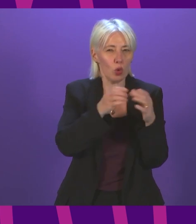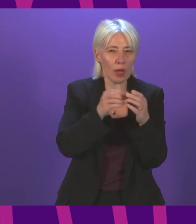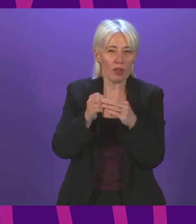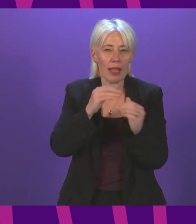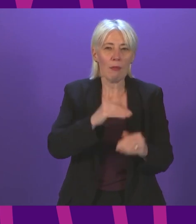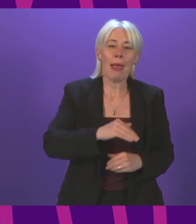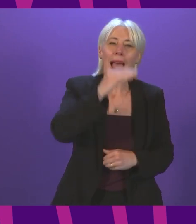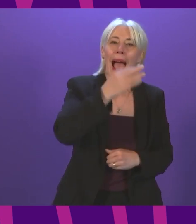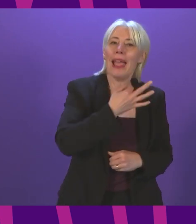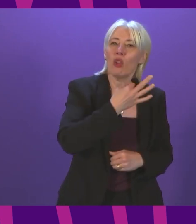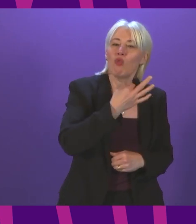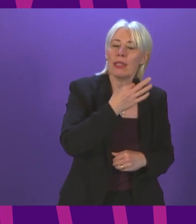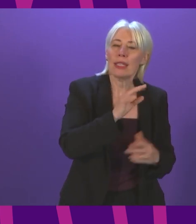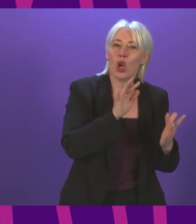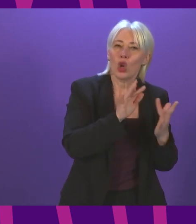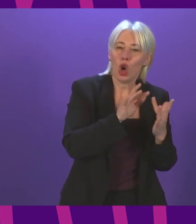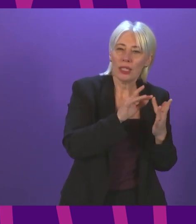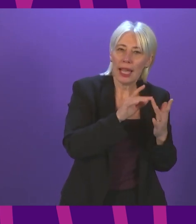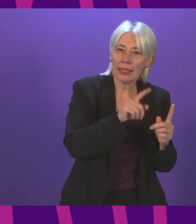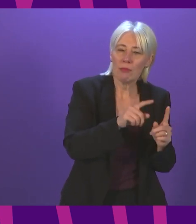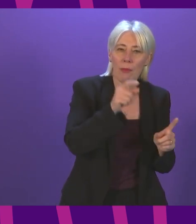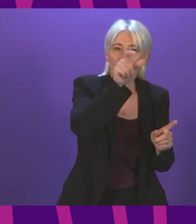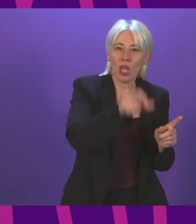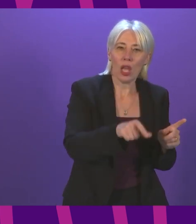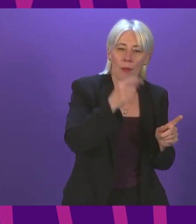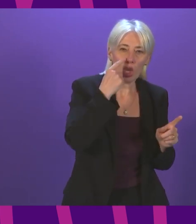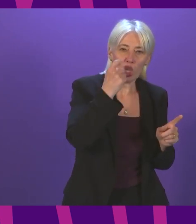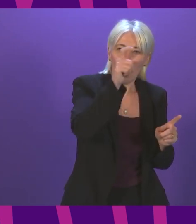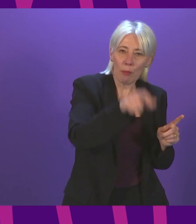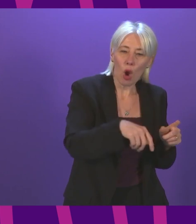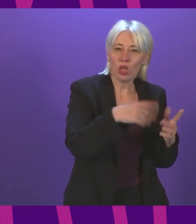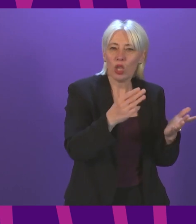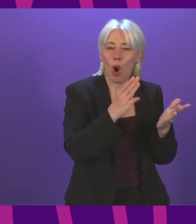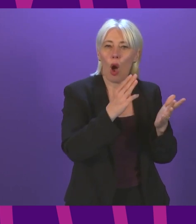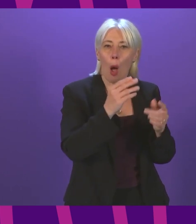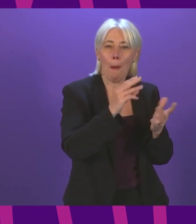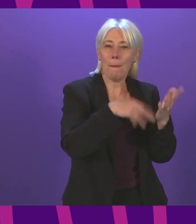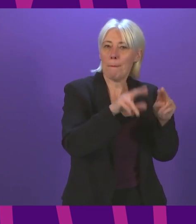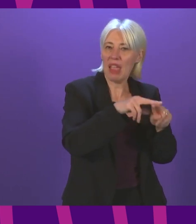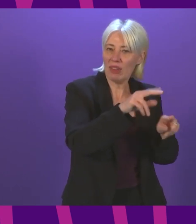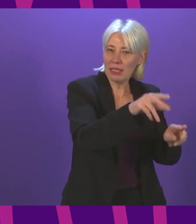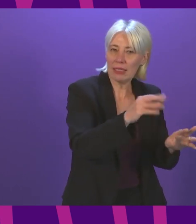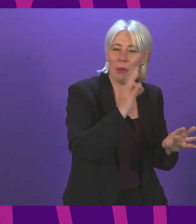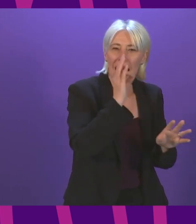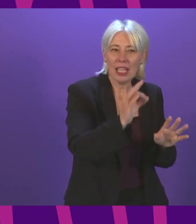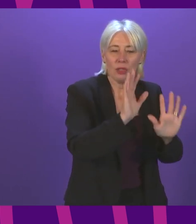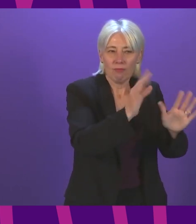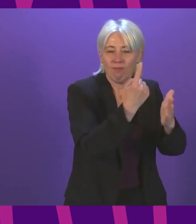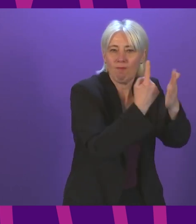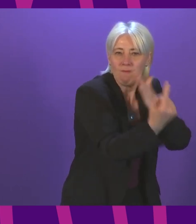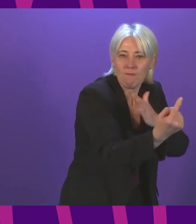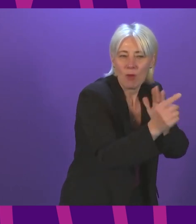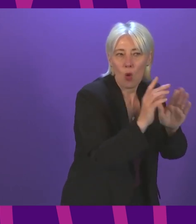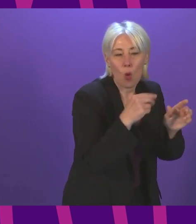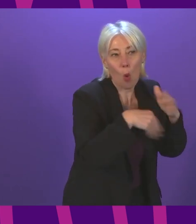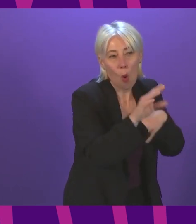higher risk contacts where the young person or their parents will be notified and asked to isolate pending a PCR